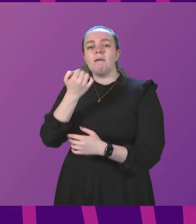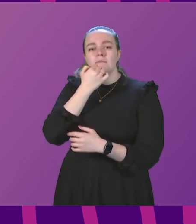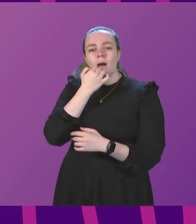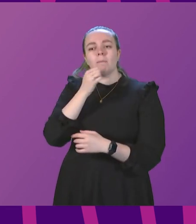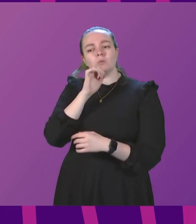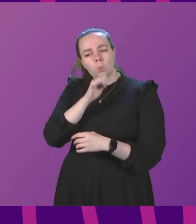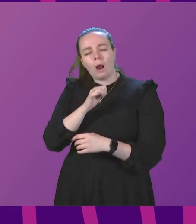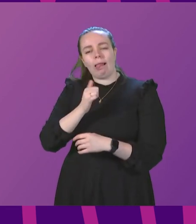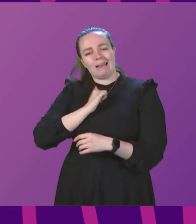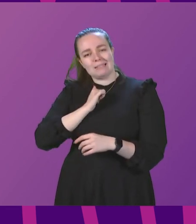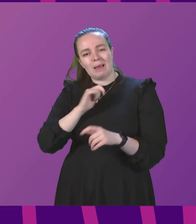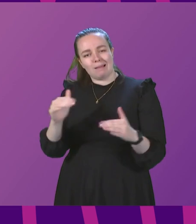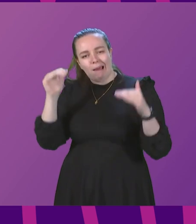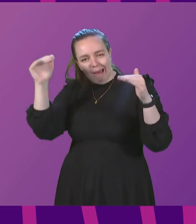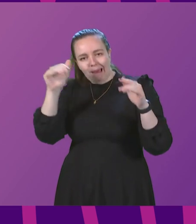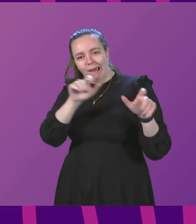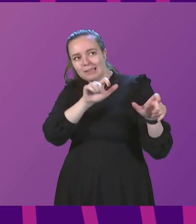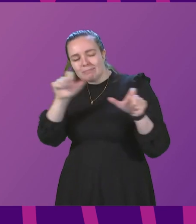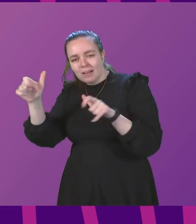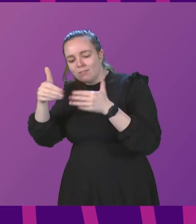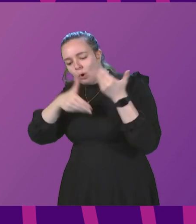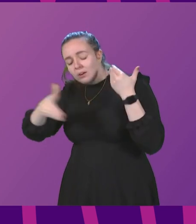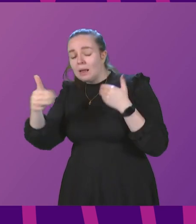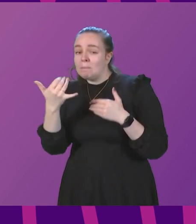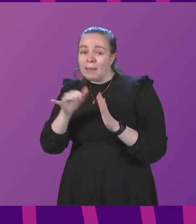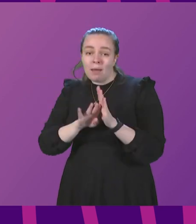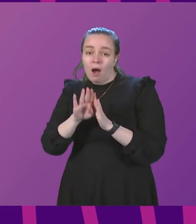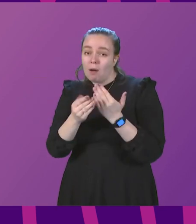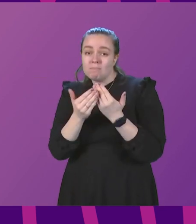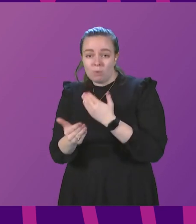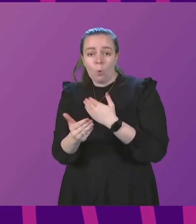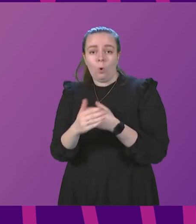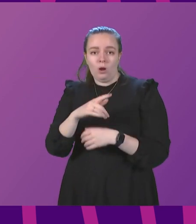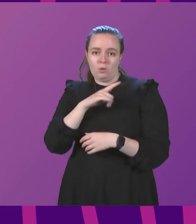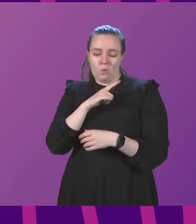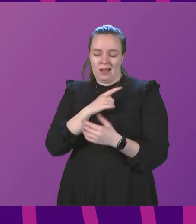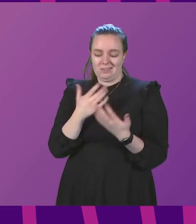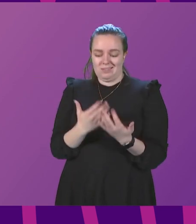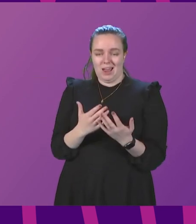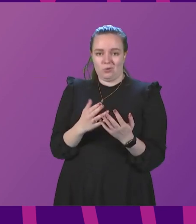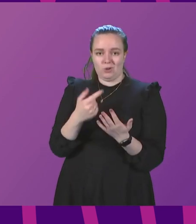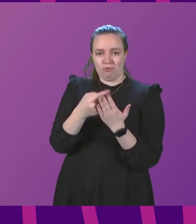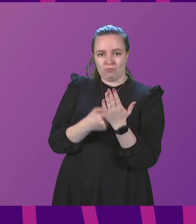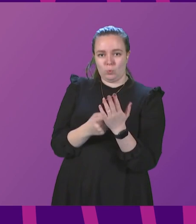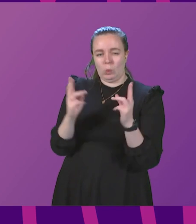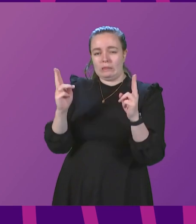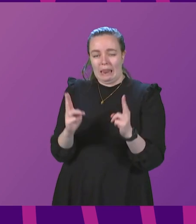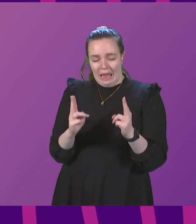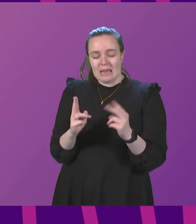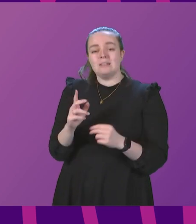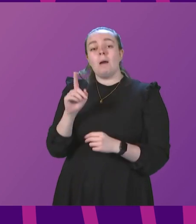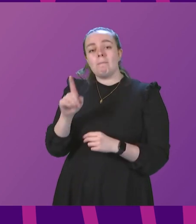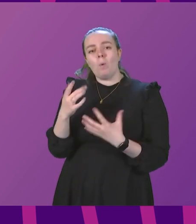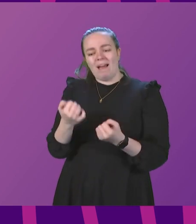to remain high for some time, and they may increase further as a result of the recent easing of protections. But there are